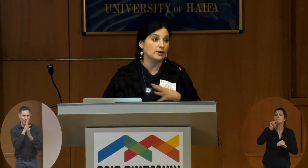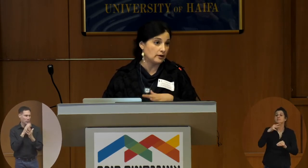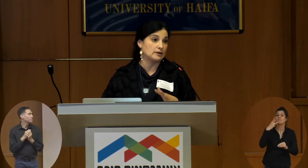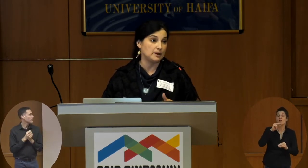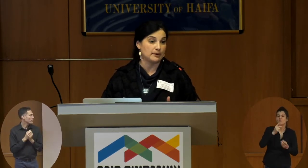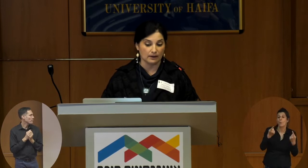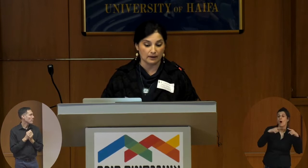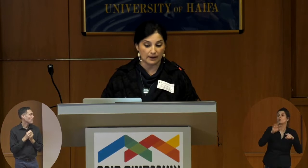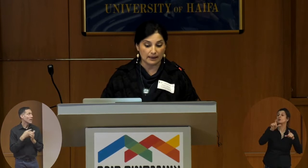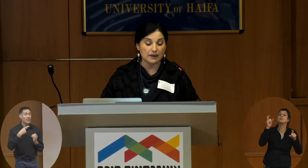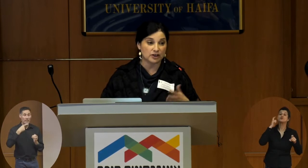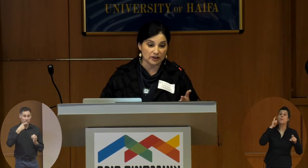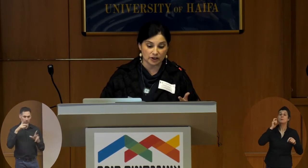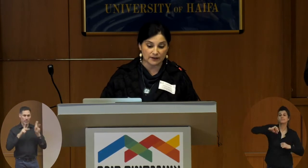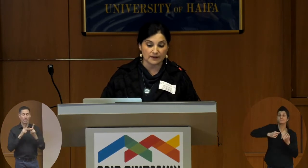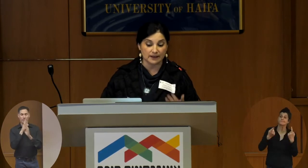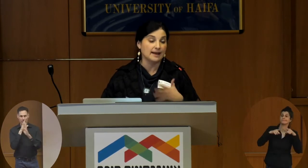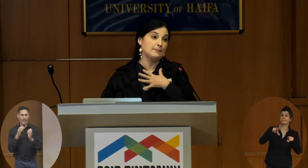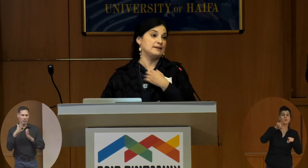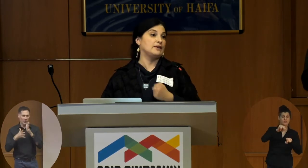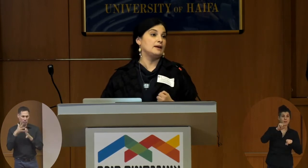hearing people gestures that help us think